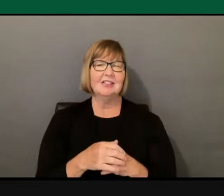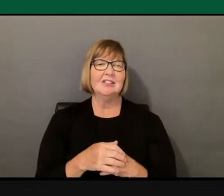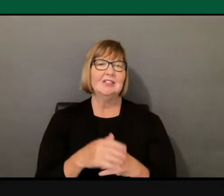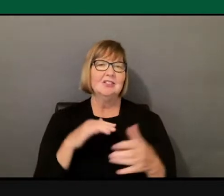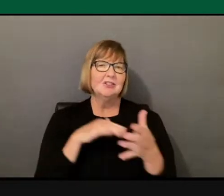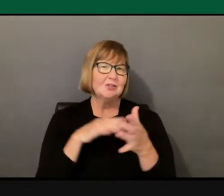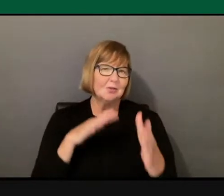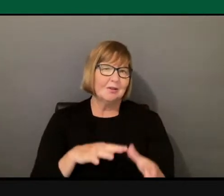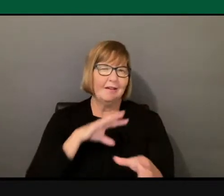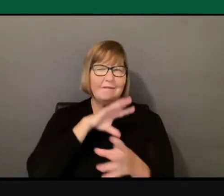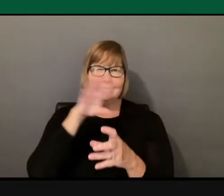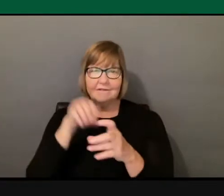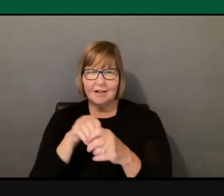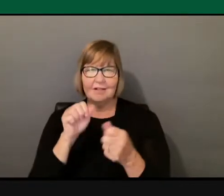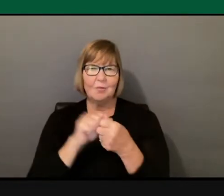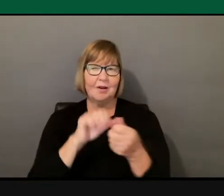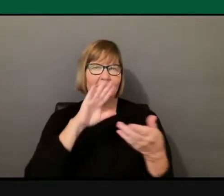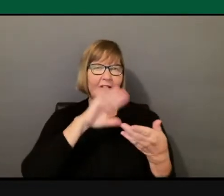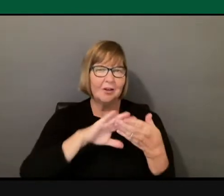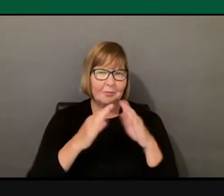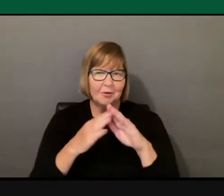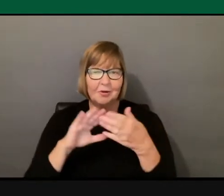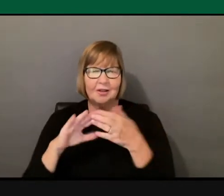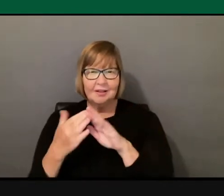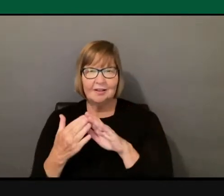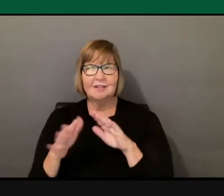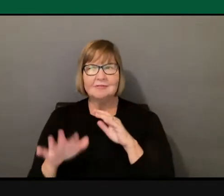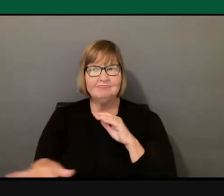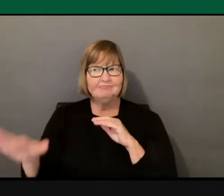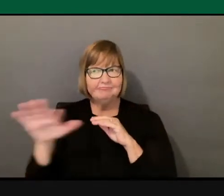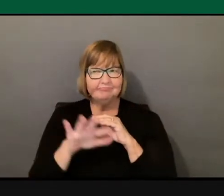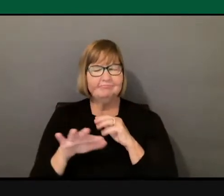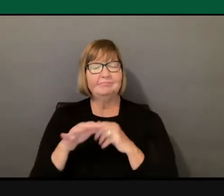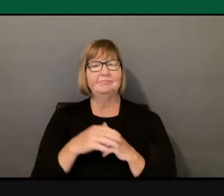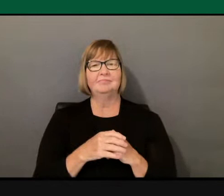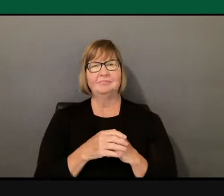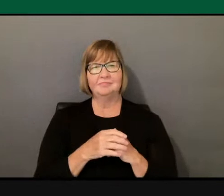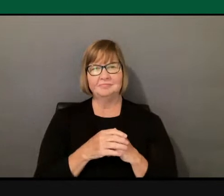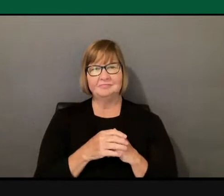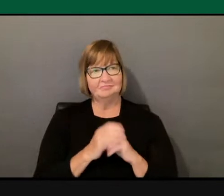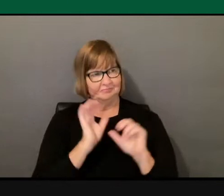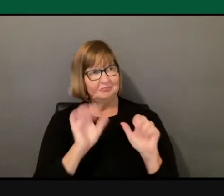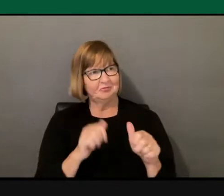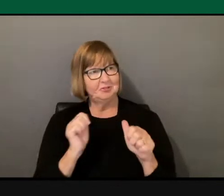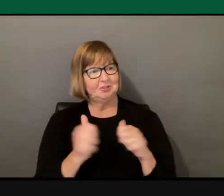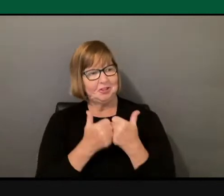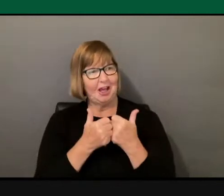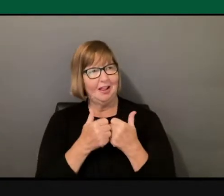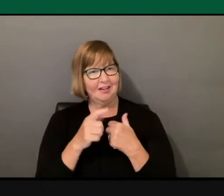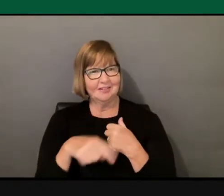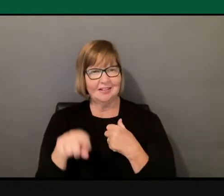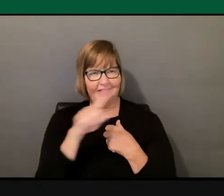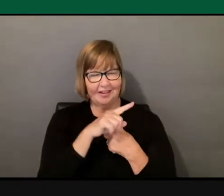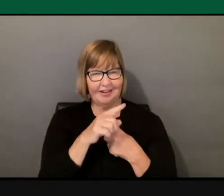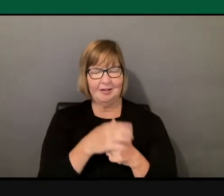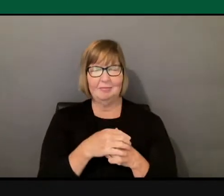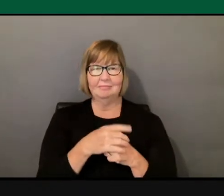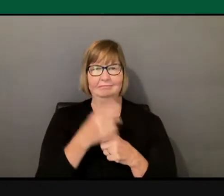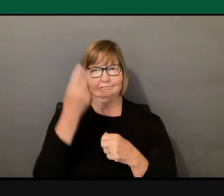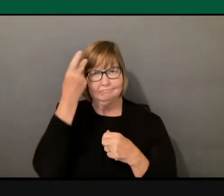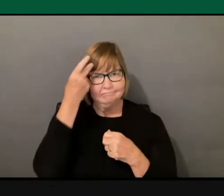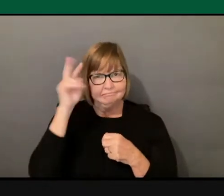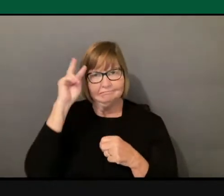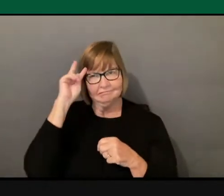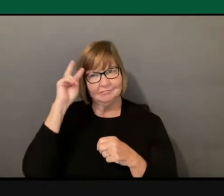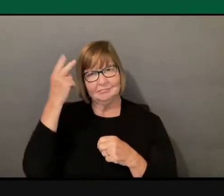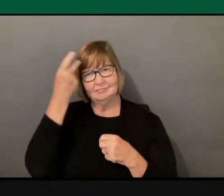to challenge misconceptions that they may have about